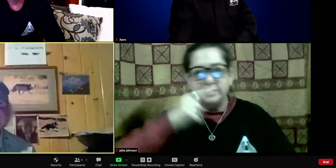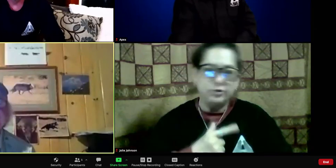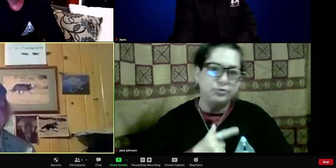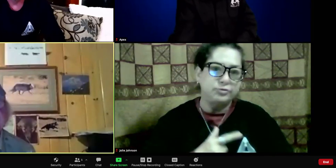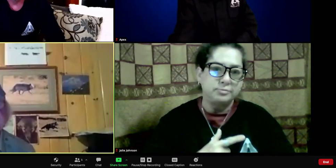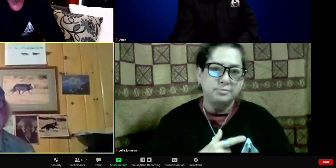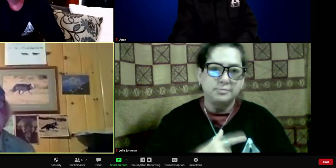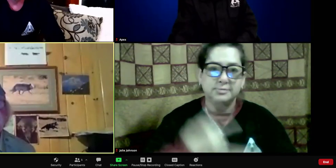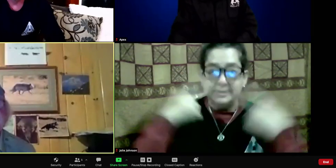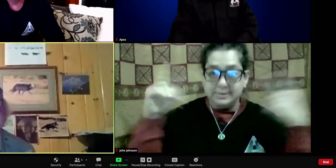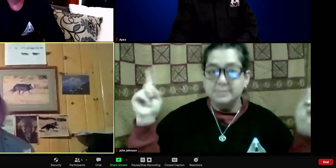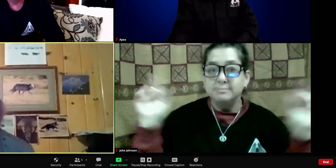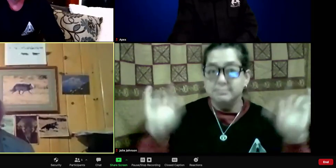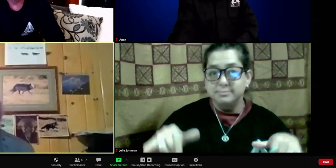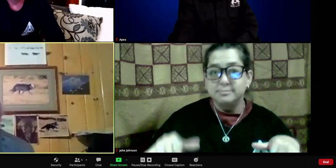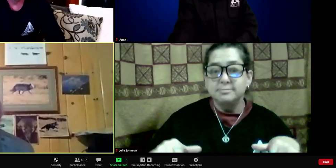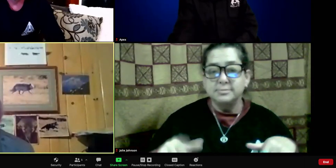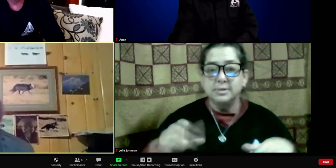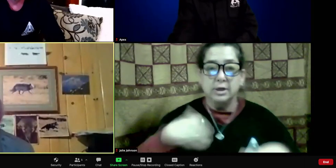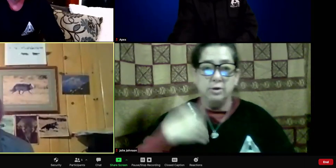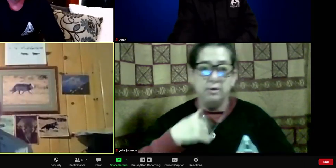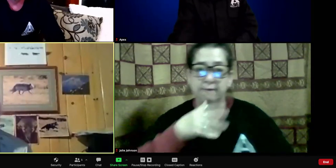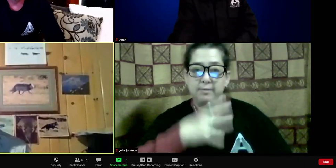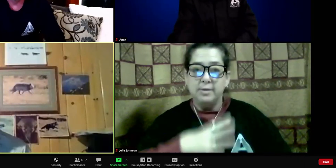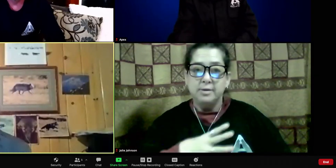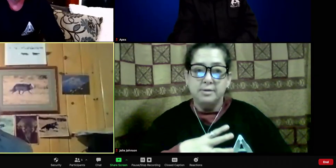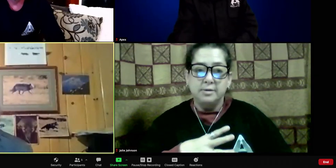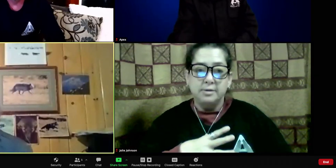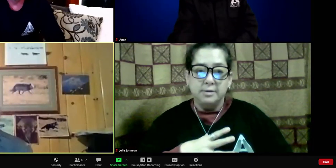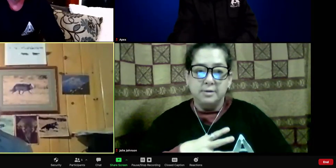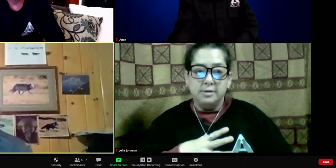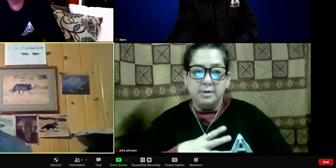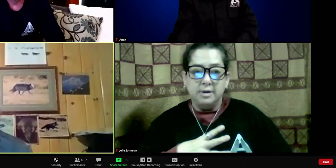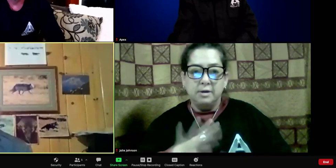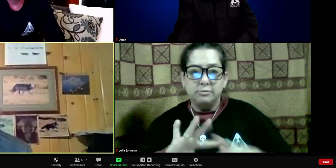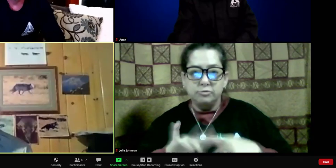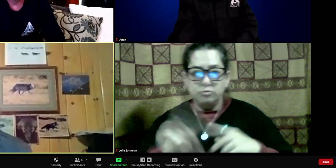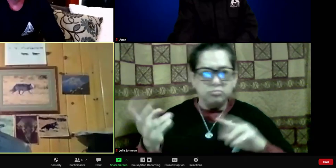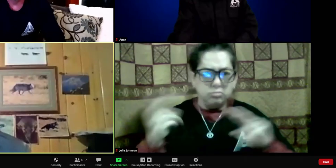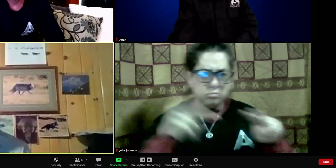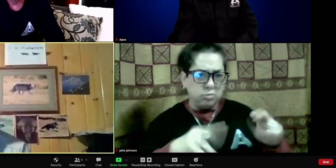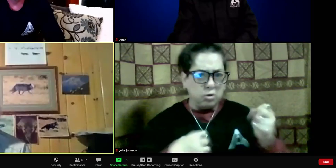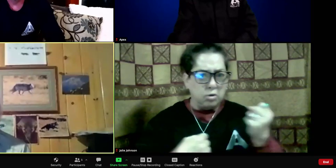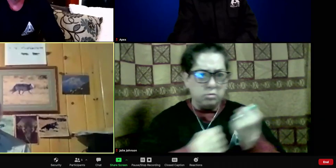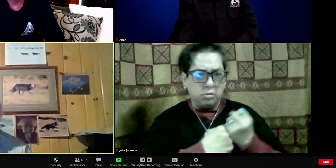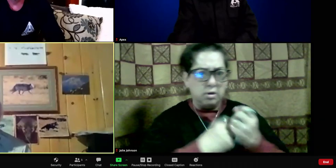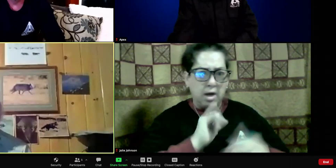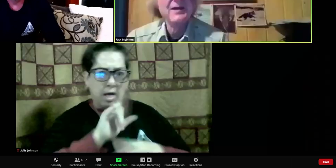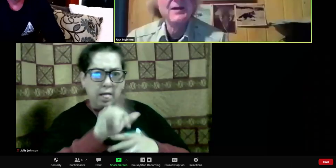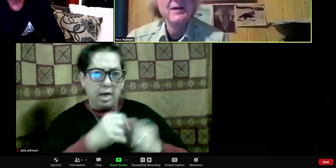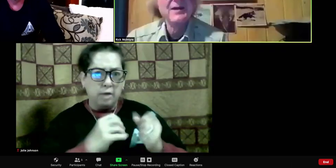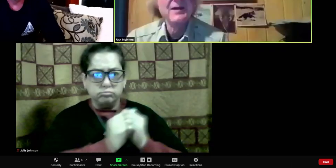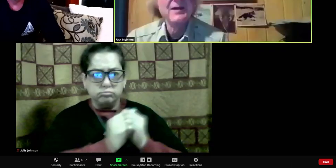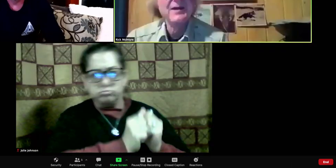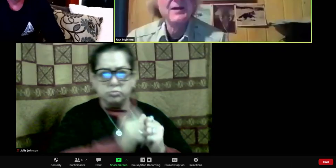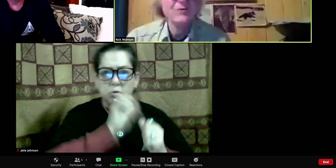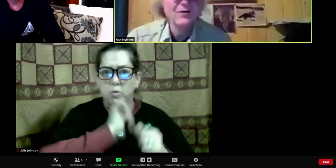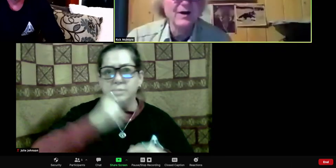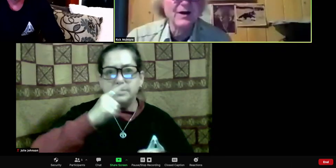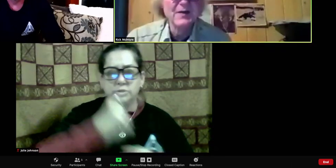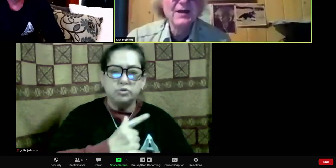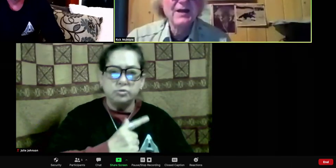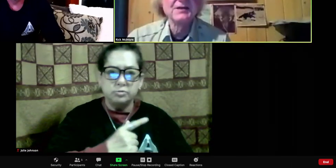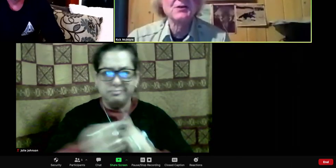So, I think I might have mentioned last night that one of the younger females formed an alliance with an older female